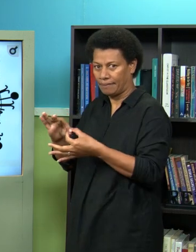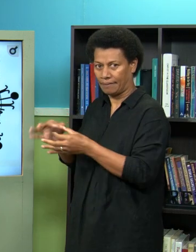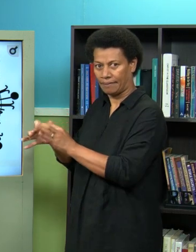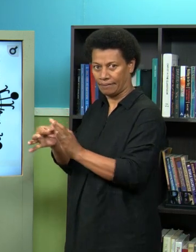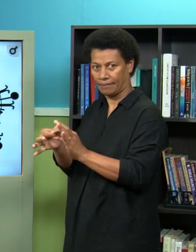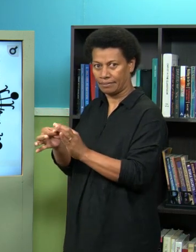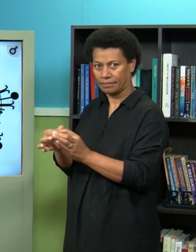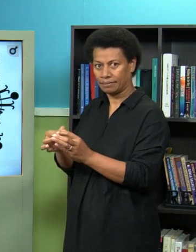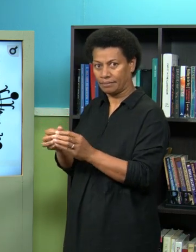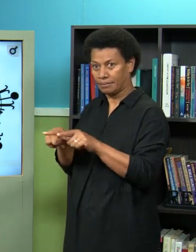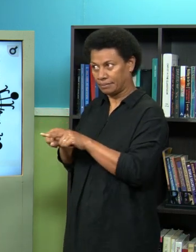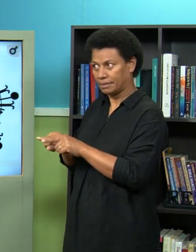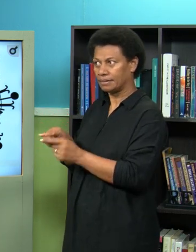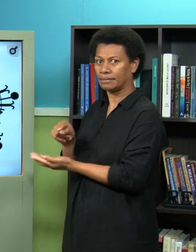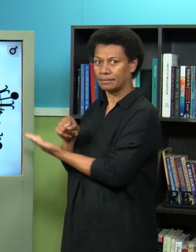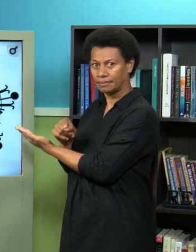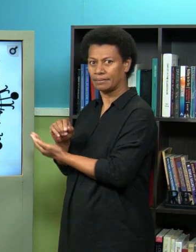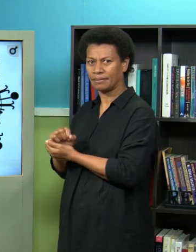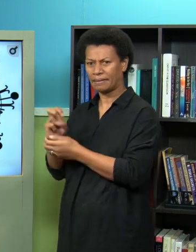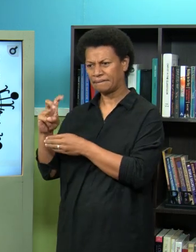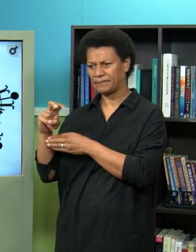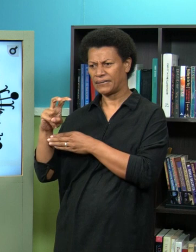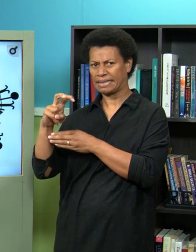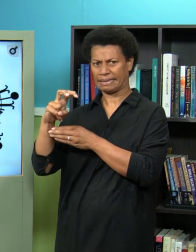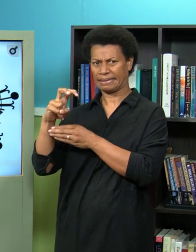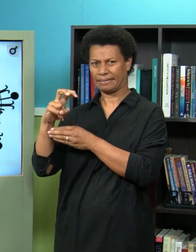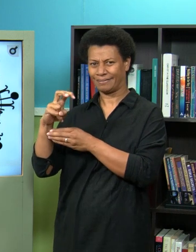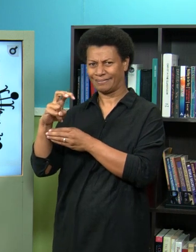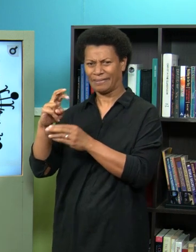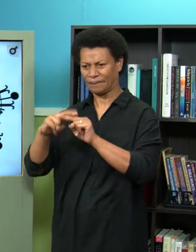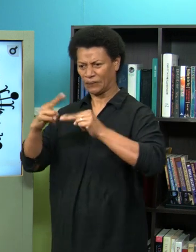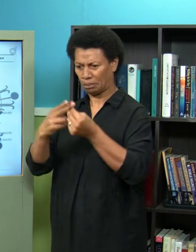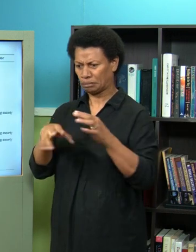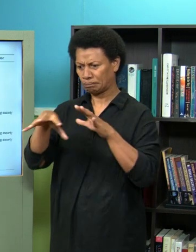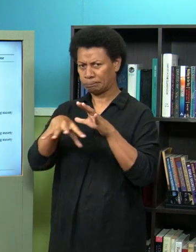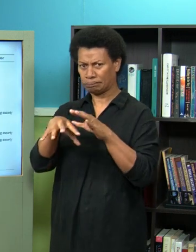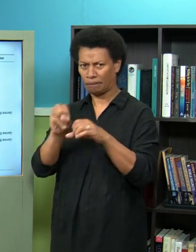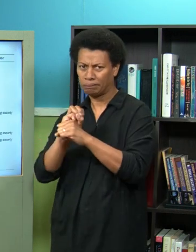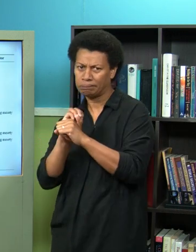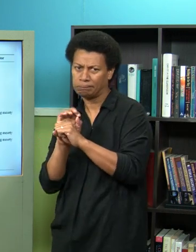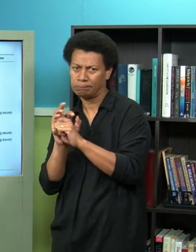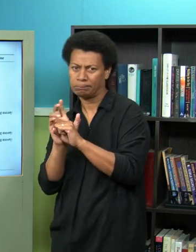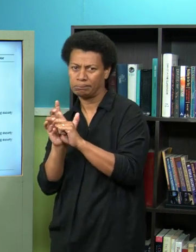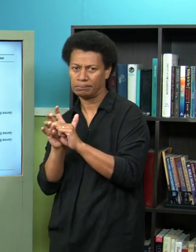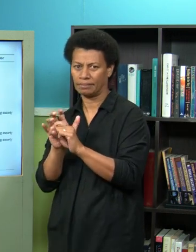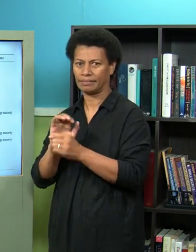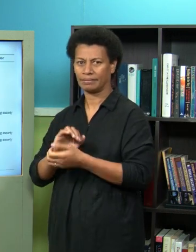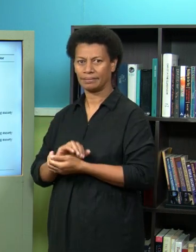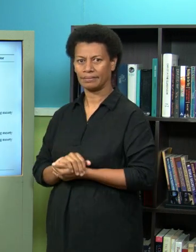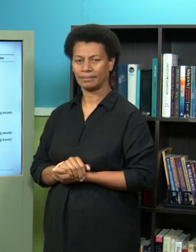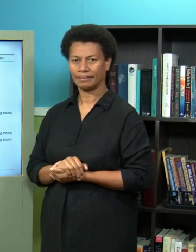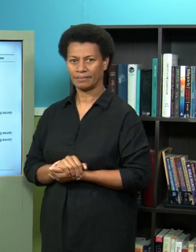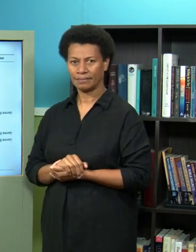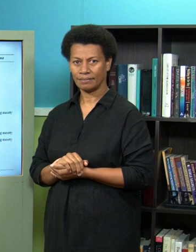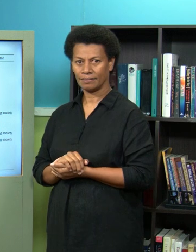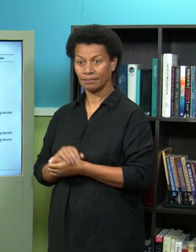what a virus in the family of coronaviruses looks like okay now coronaviruses